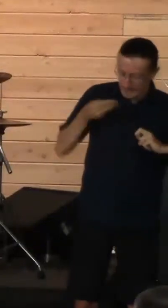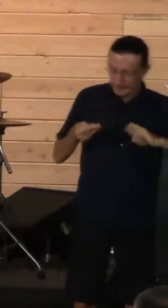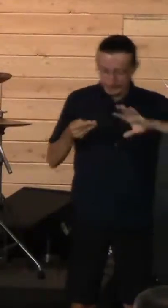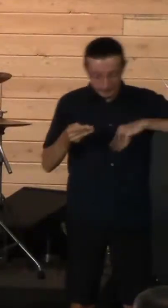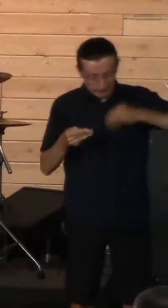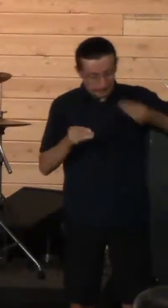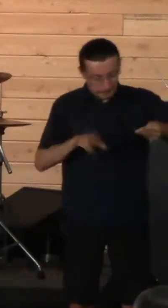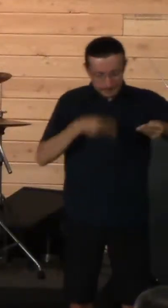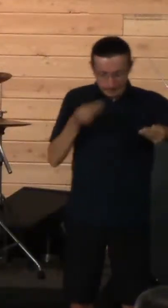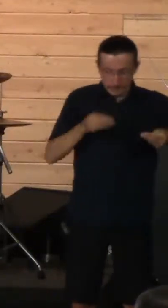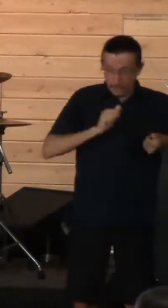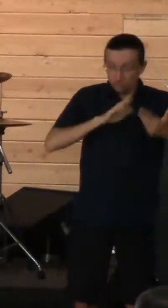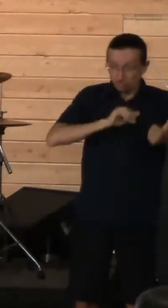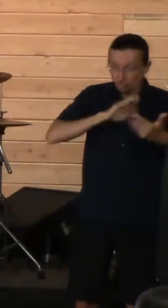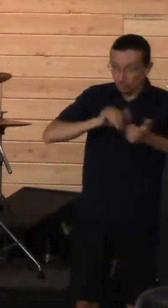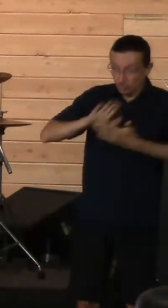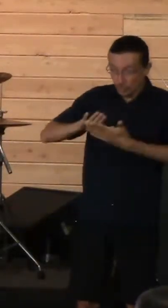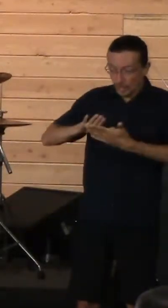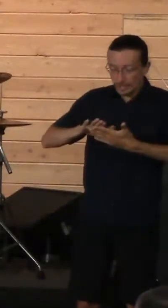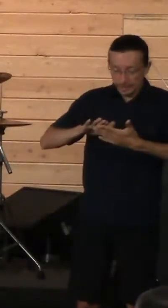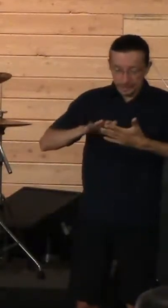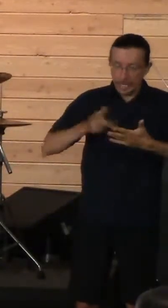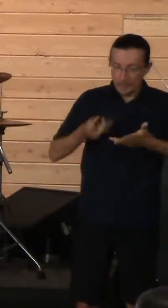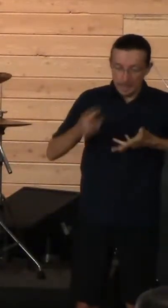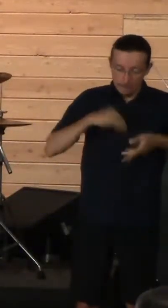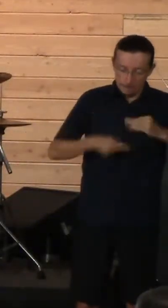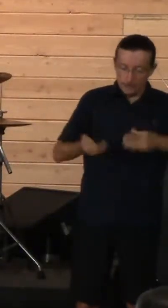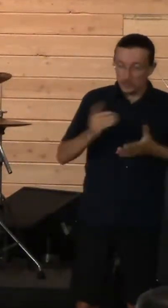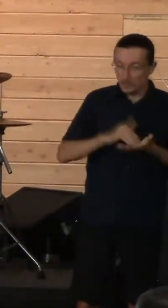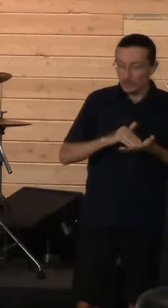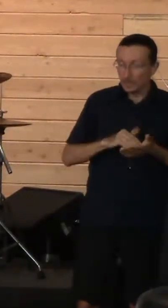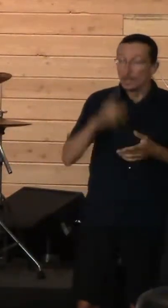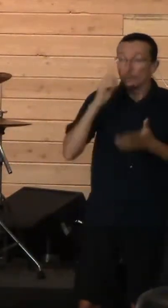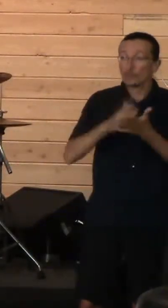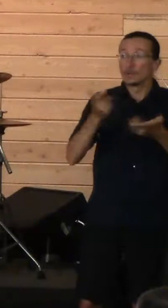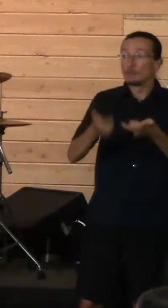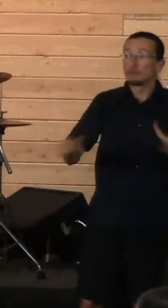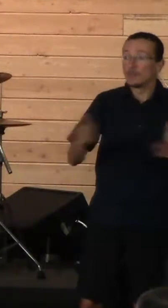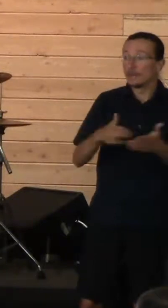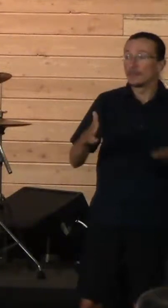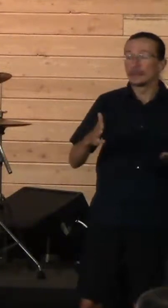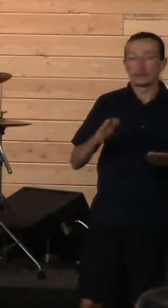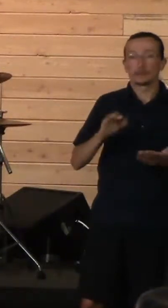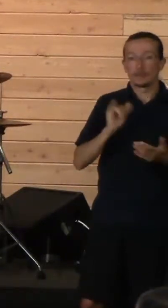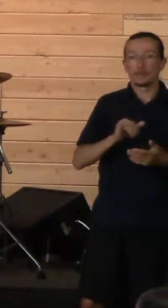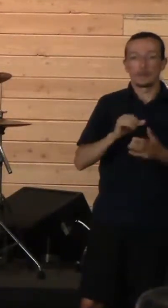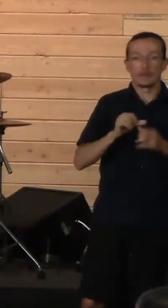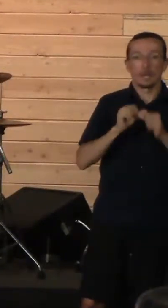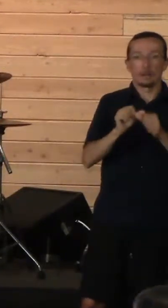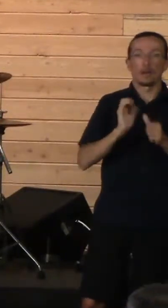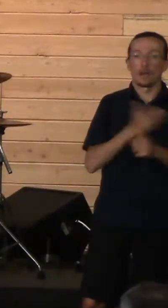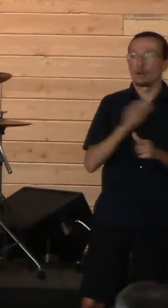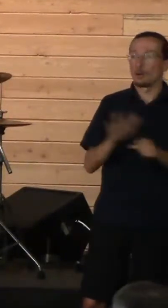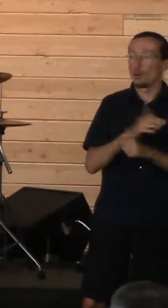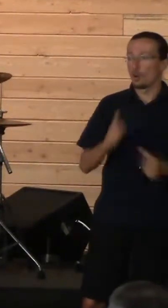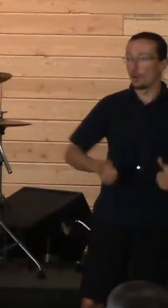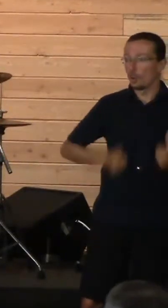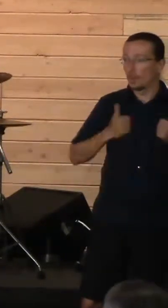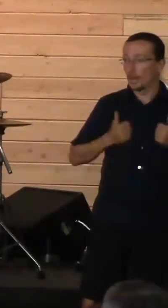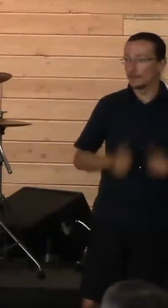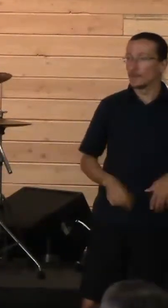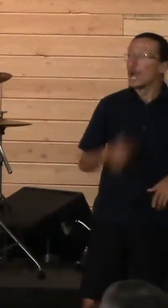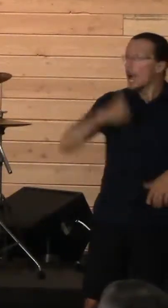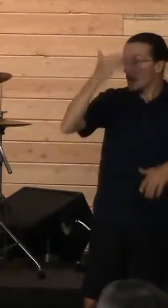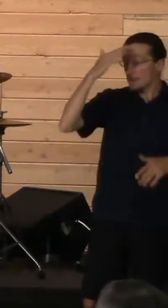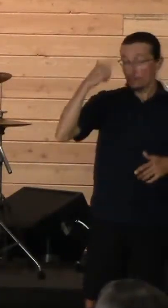repack it. And for some really big things, it's our whole lives. Like, I know in my life that that wound is something I'm going to